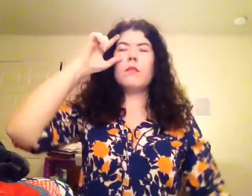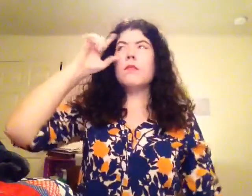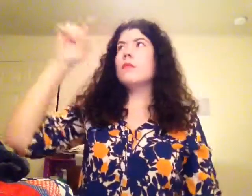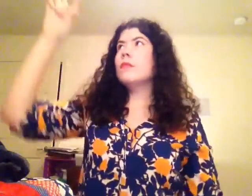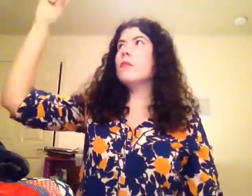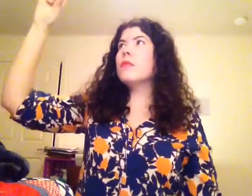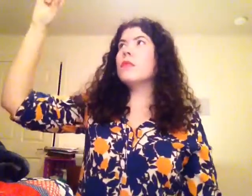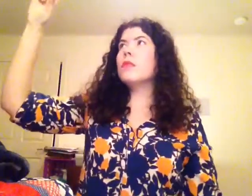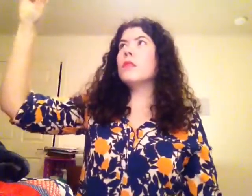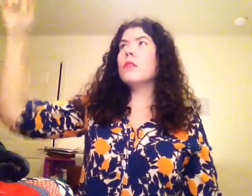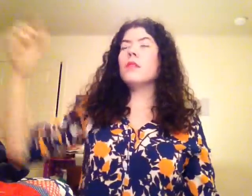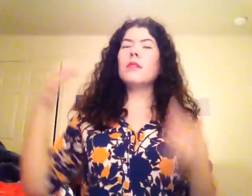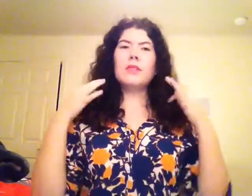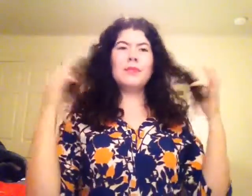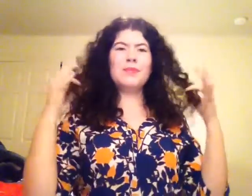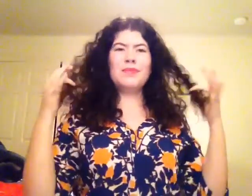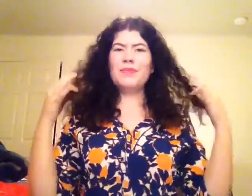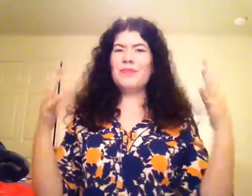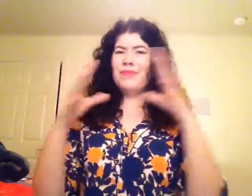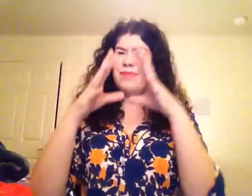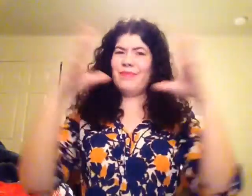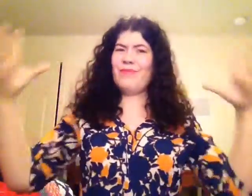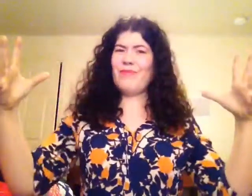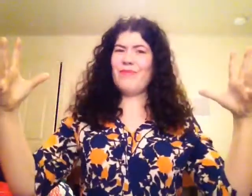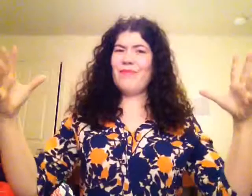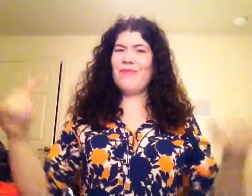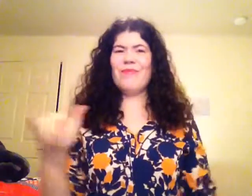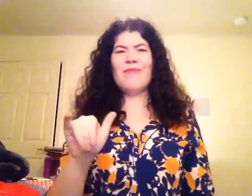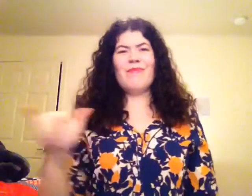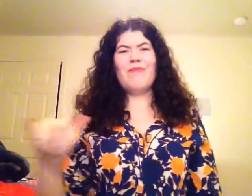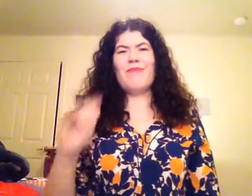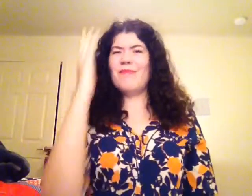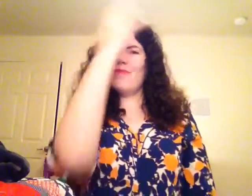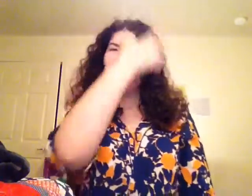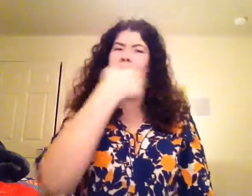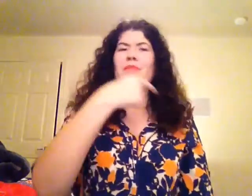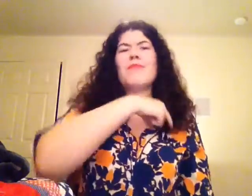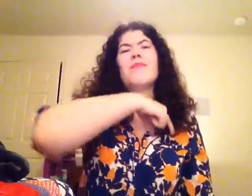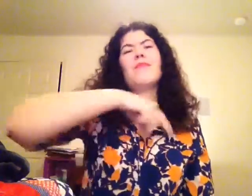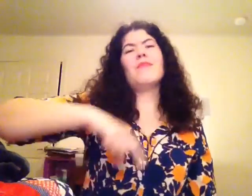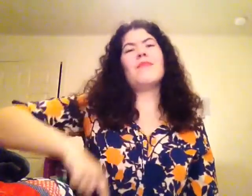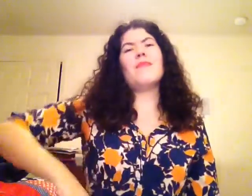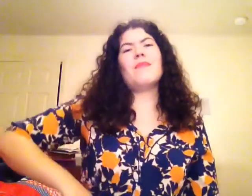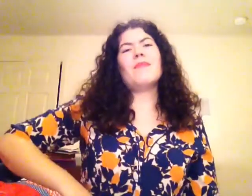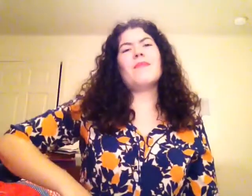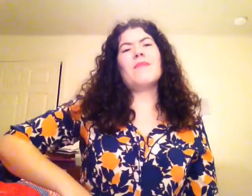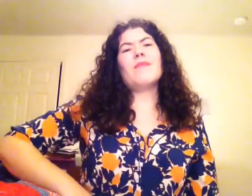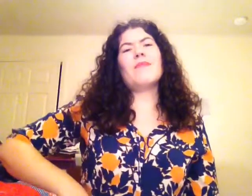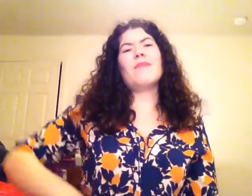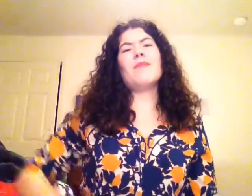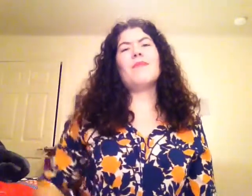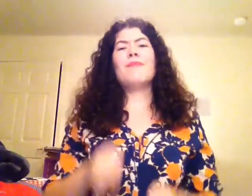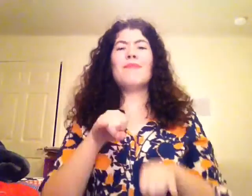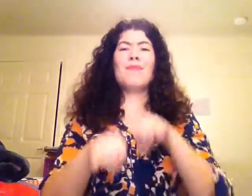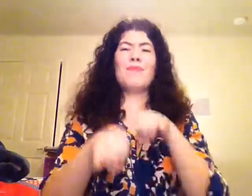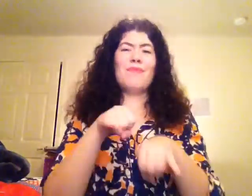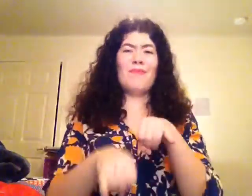moonlight Draw my hair up real big, beauty queen style My heels off,